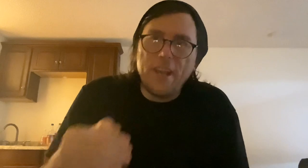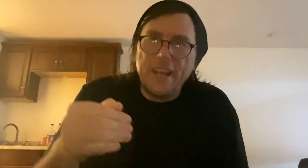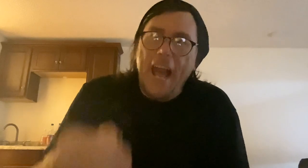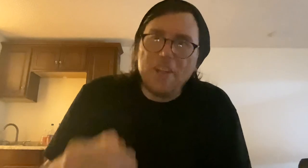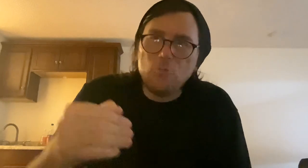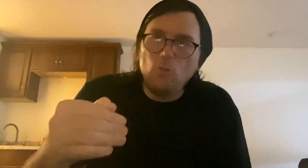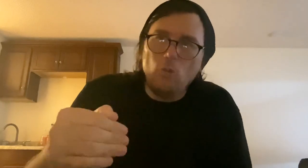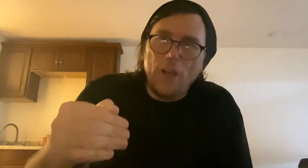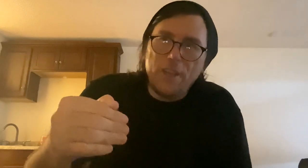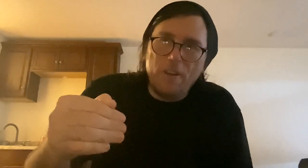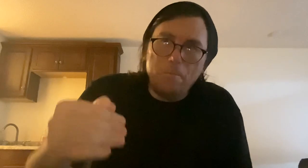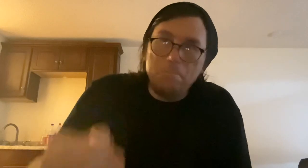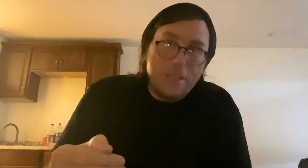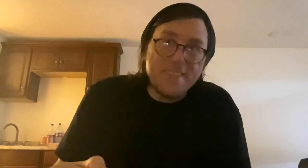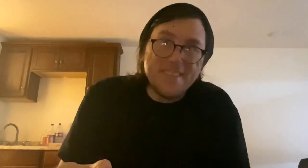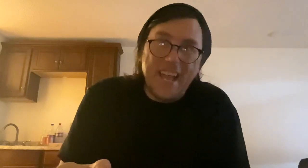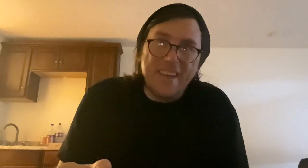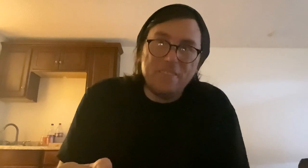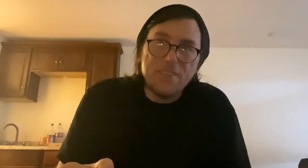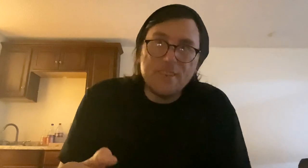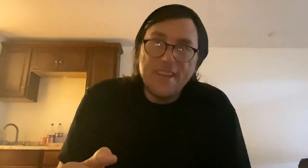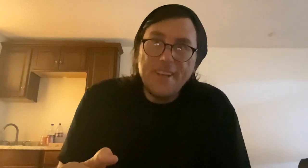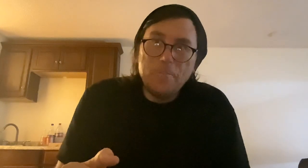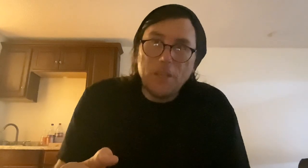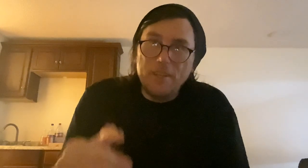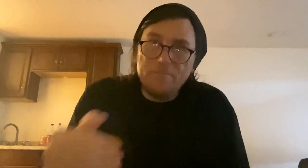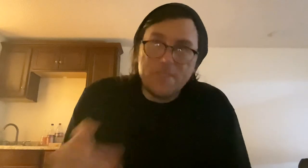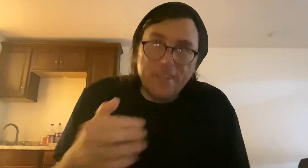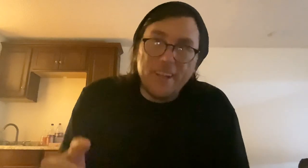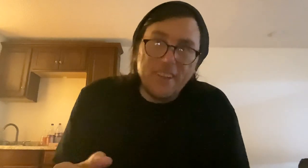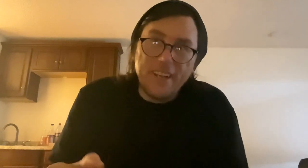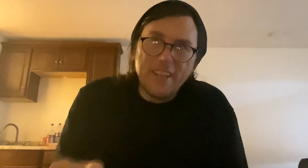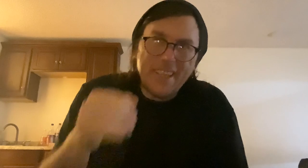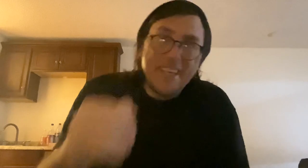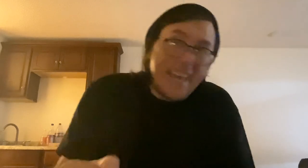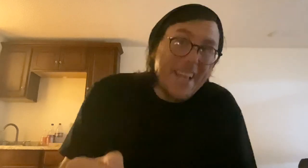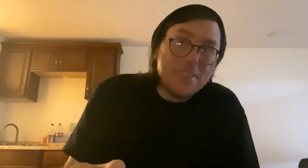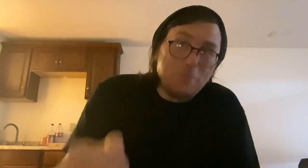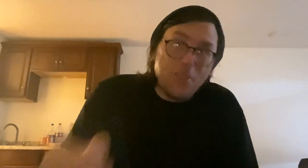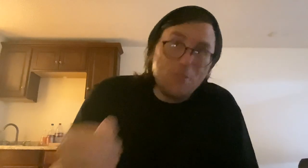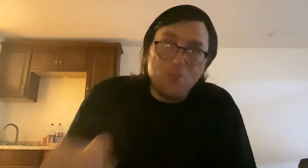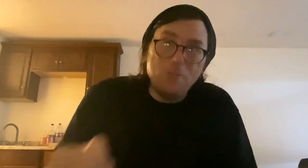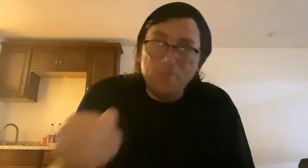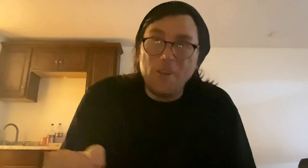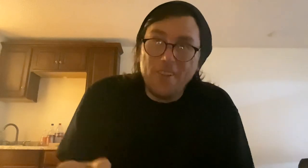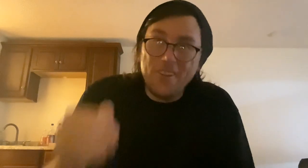an actual, you know, business out of this, selling online. Like, yes, when you're doing it regularly